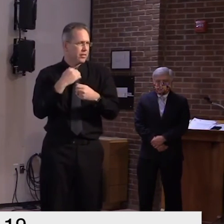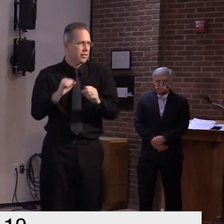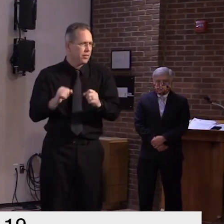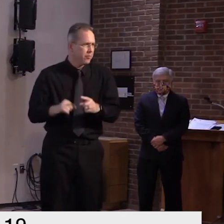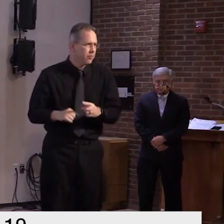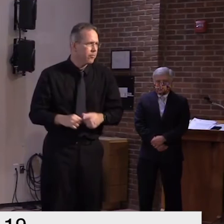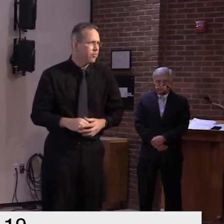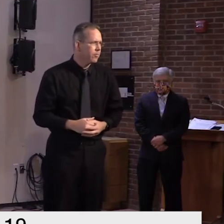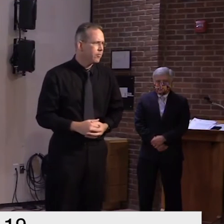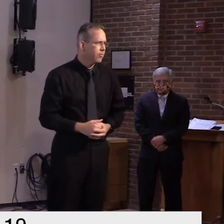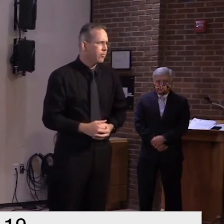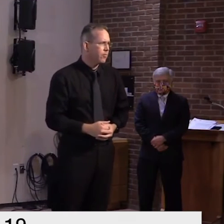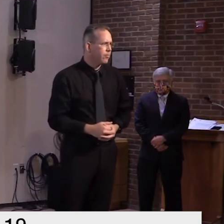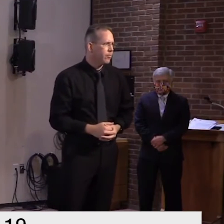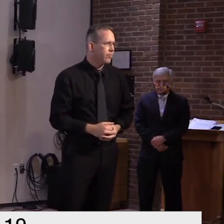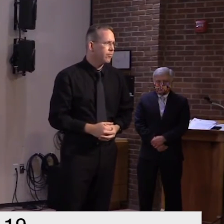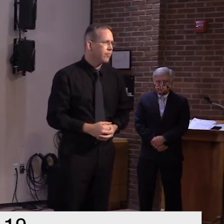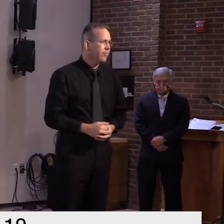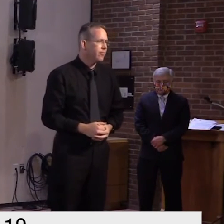liam bpr